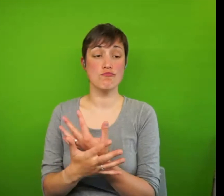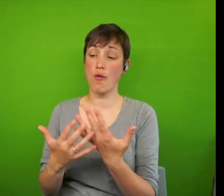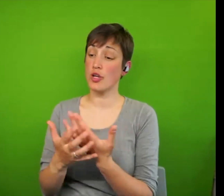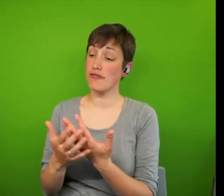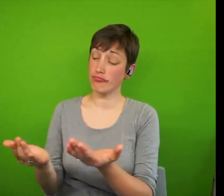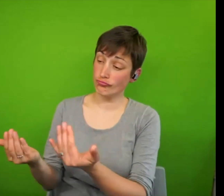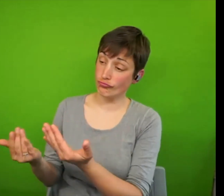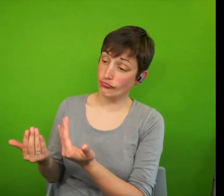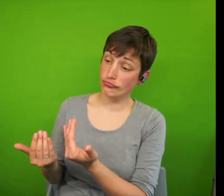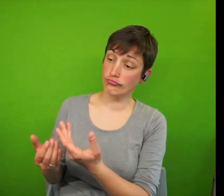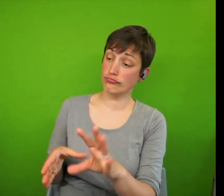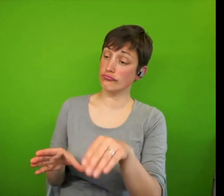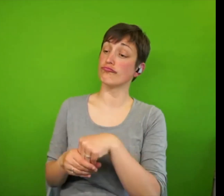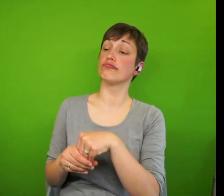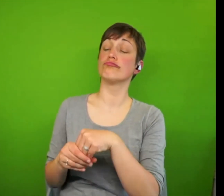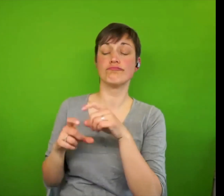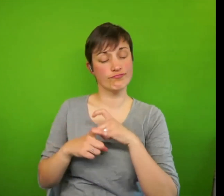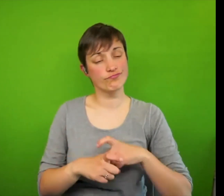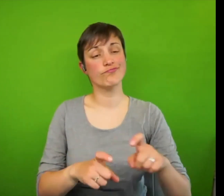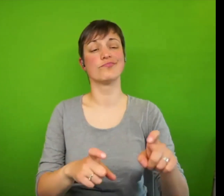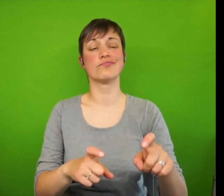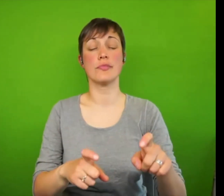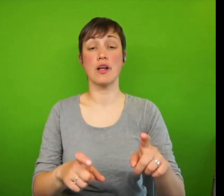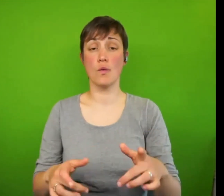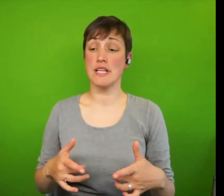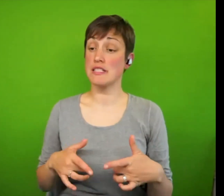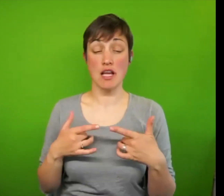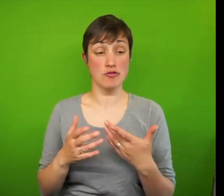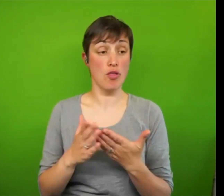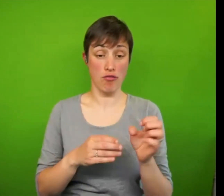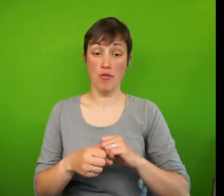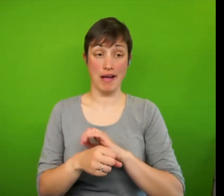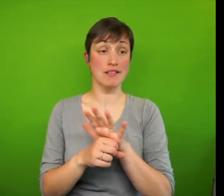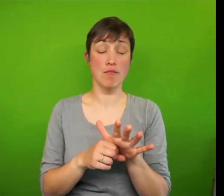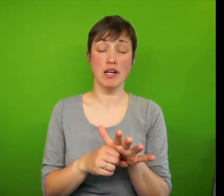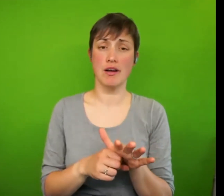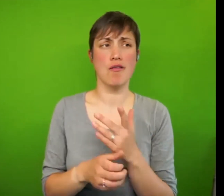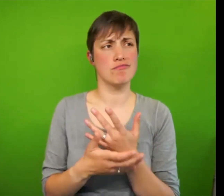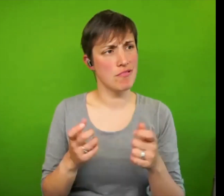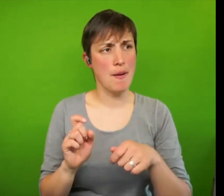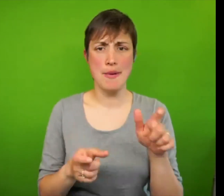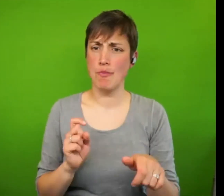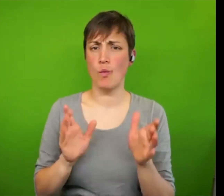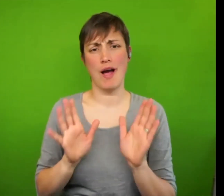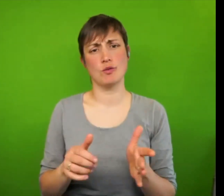sense during the pandemic that there was a great, because so many more people had to claim social security,